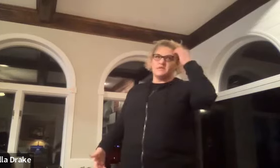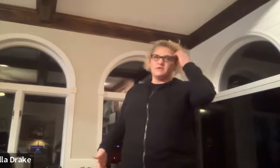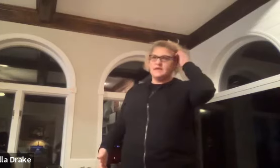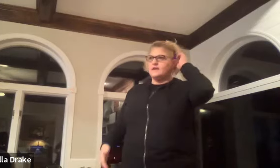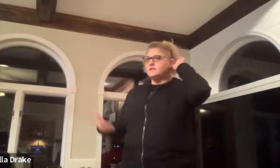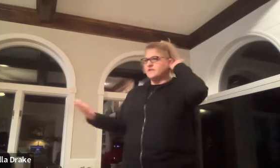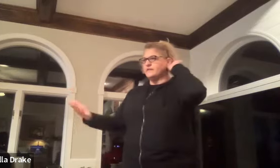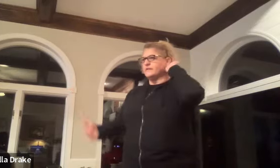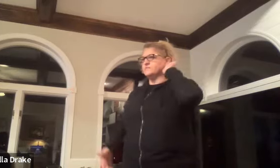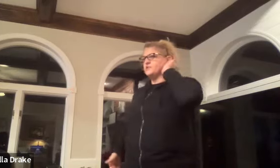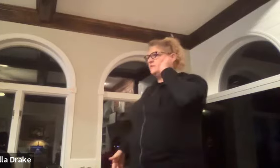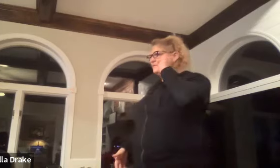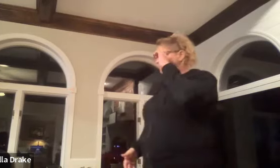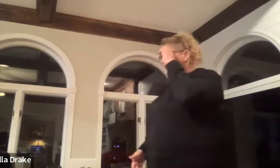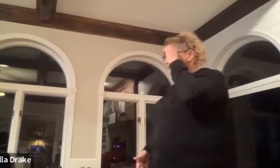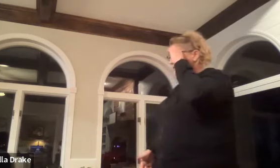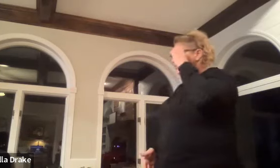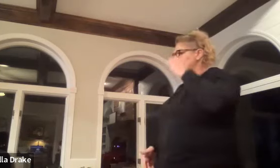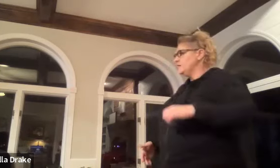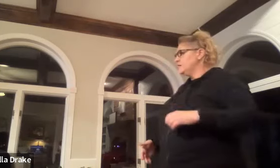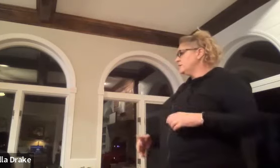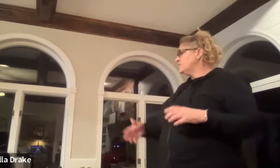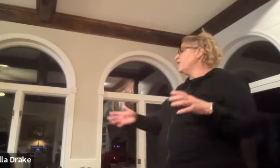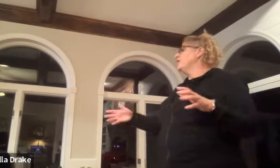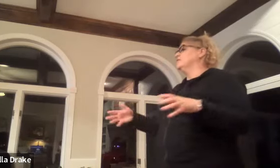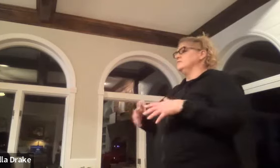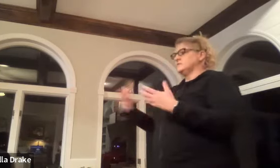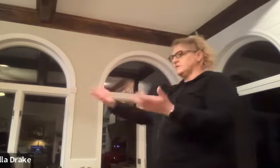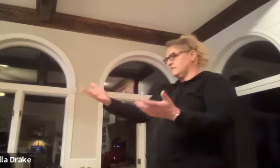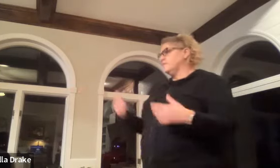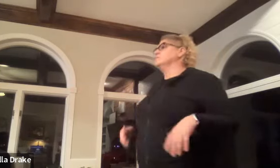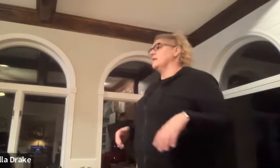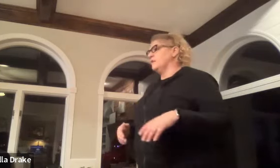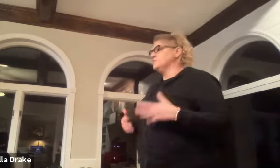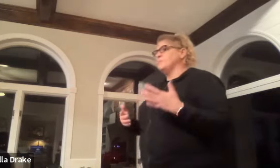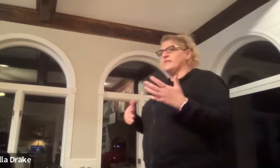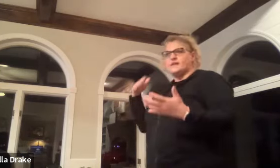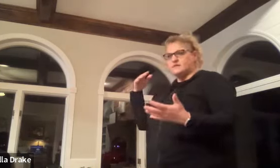here and sign language here so it's very close to those sign language but like